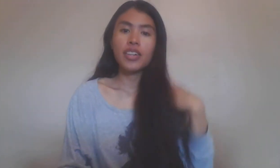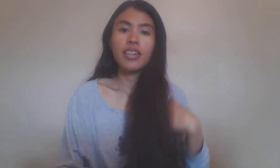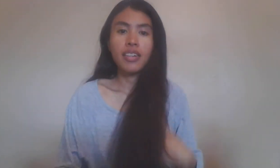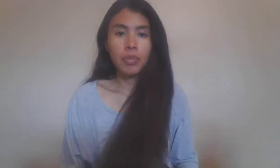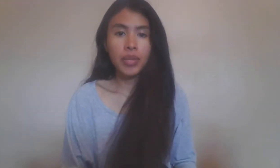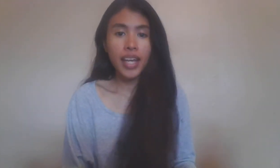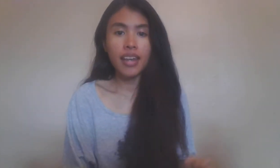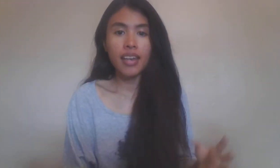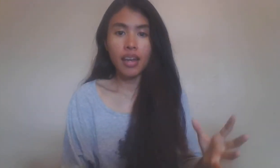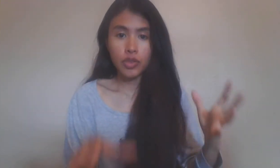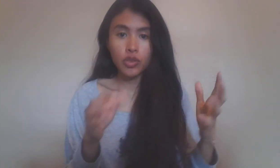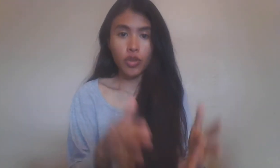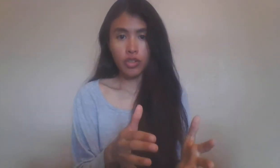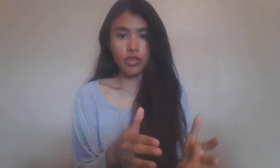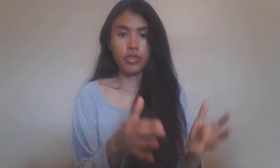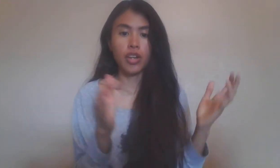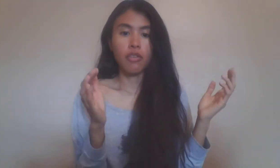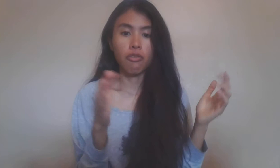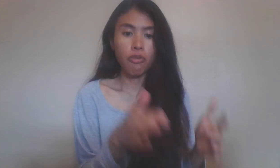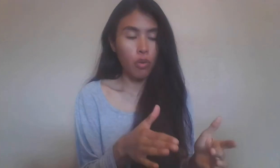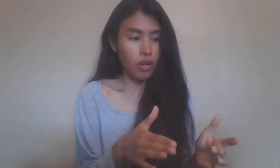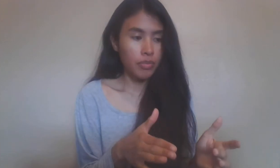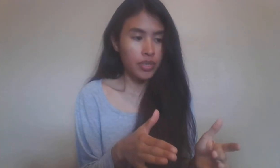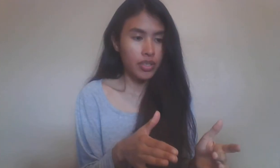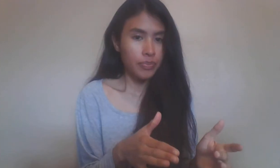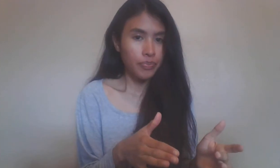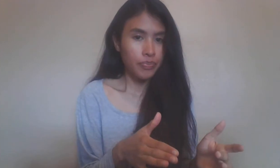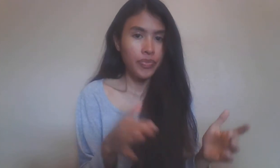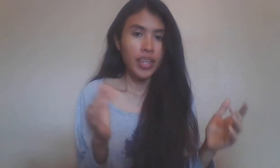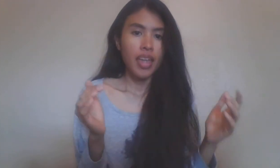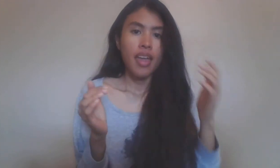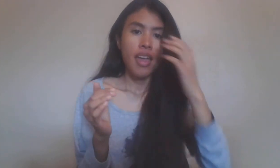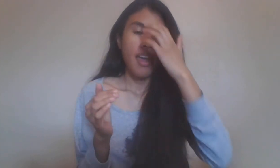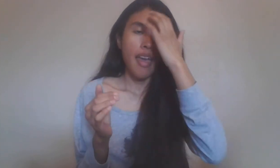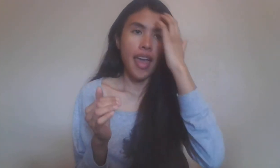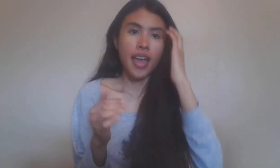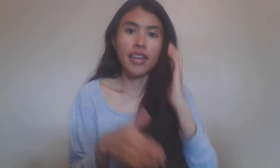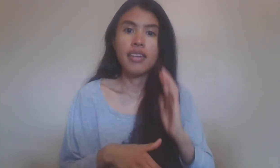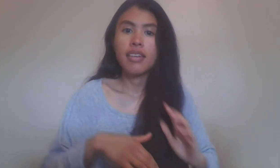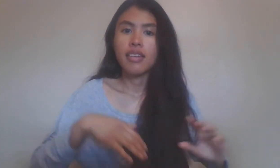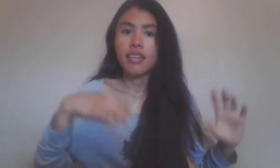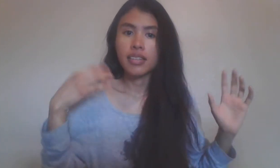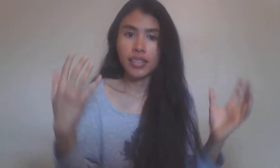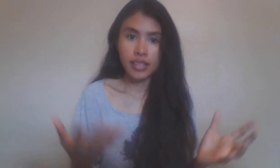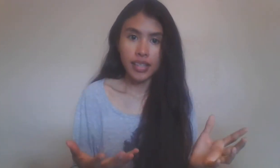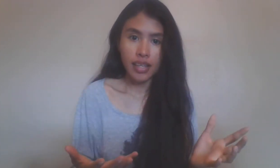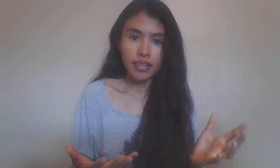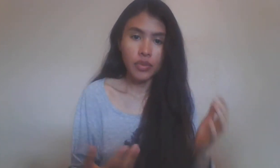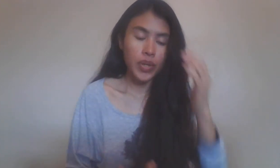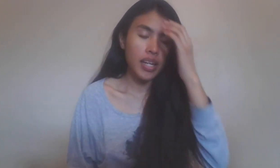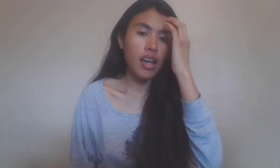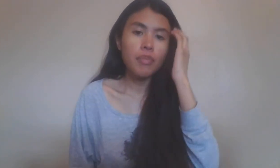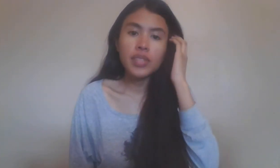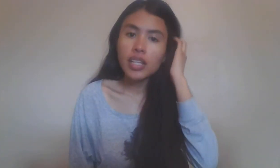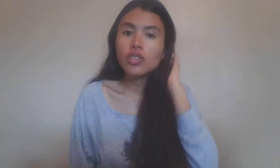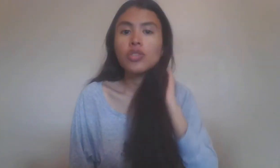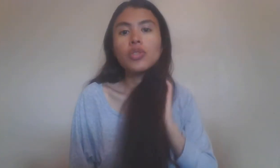the planet of structure and forms and success when it comes into